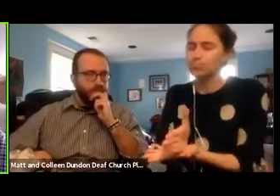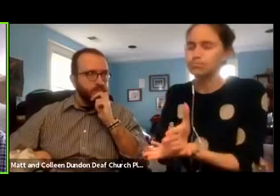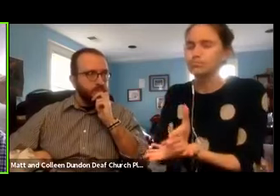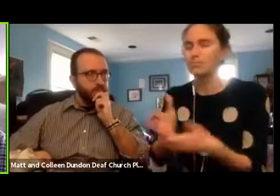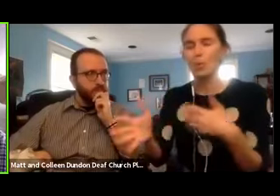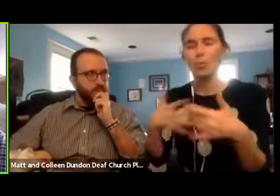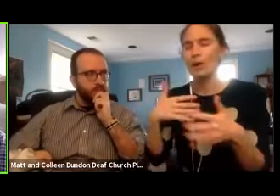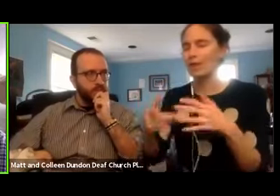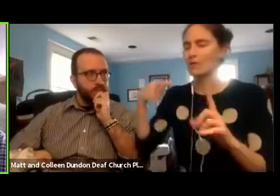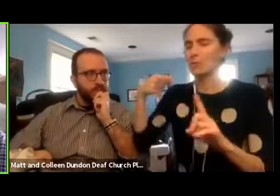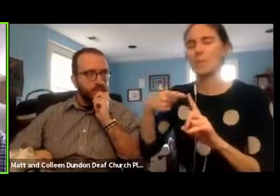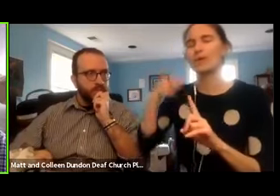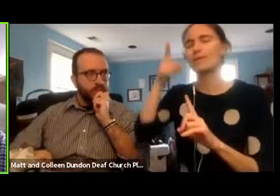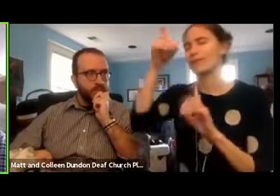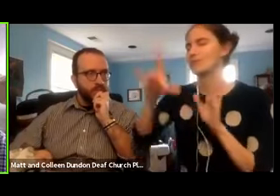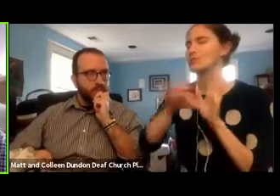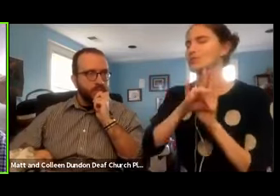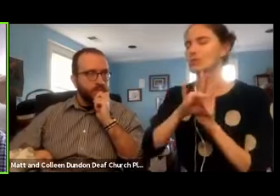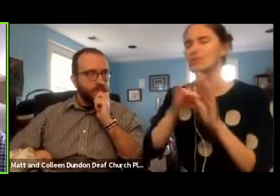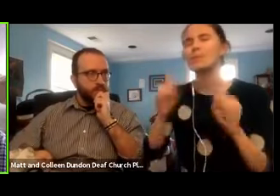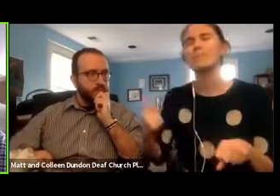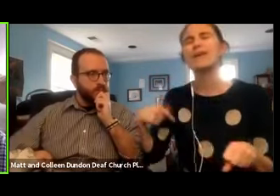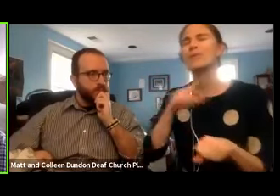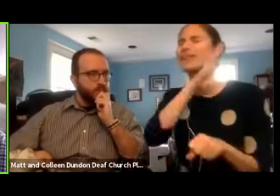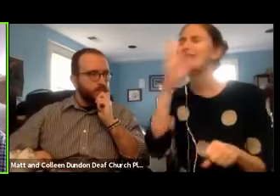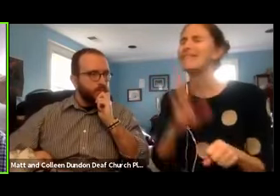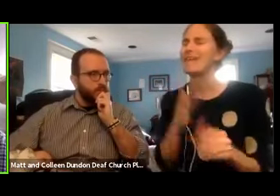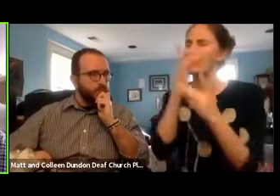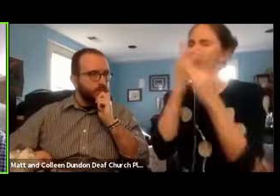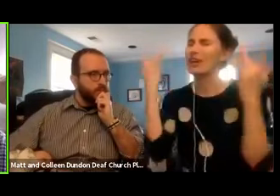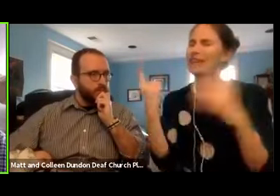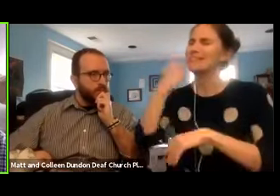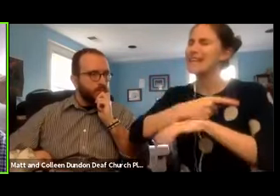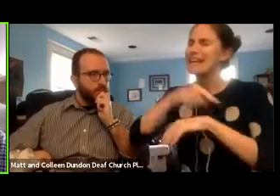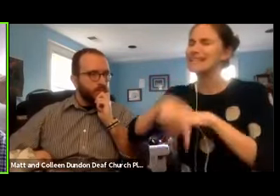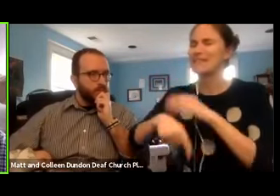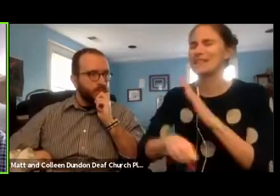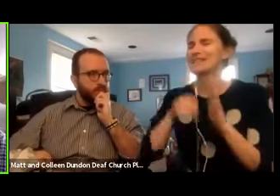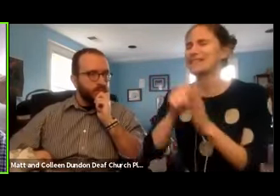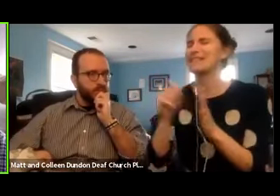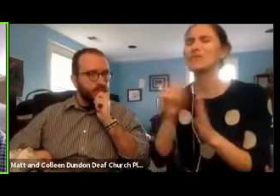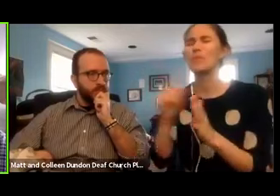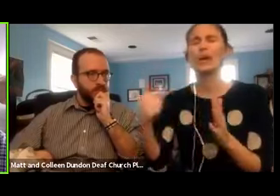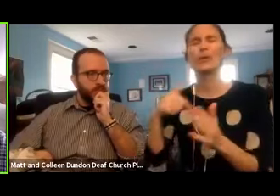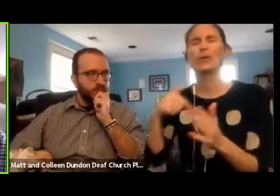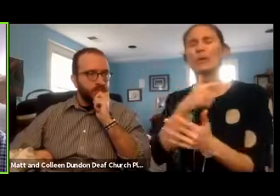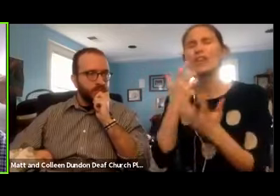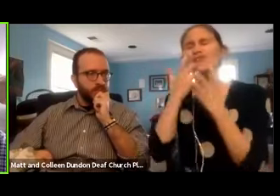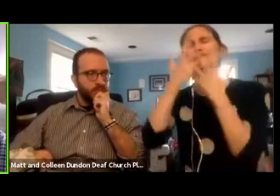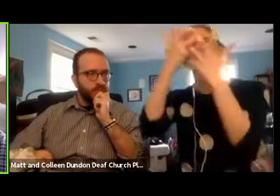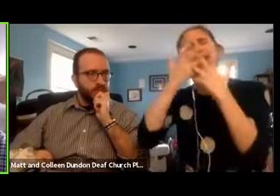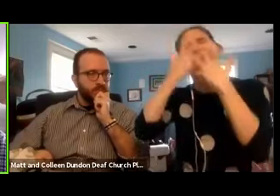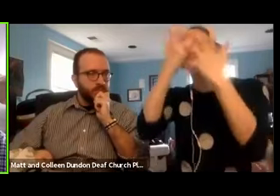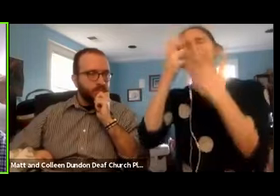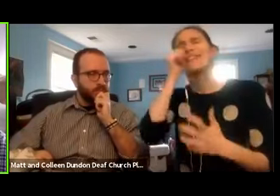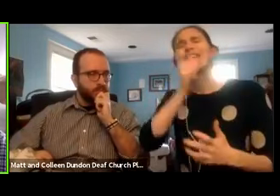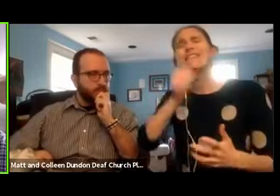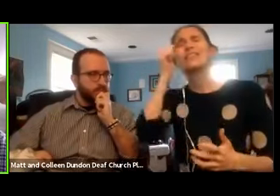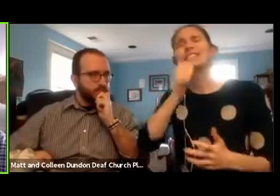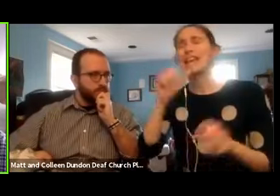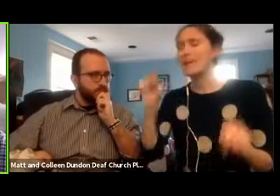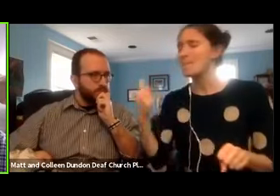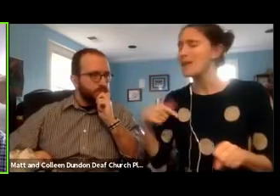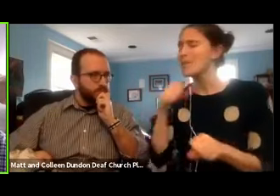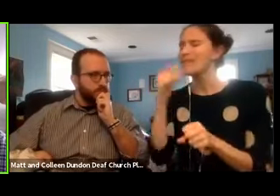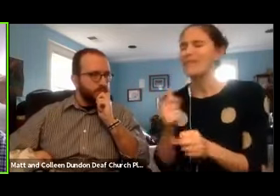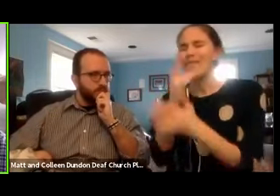the days during this season where we cried out to you every day. May we not forget your goodness to us in these